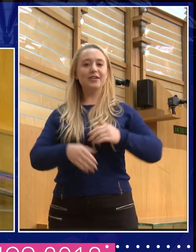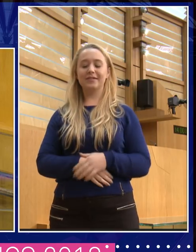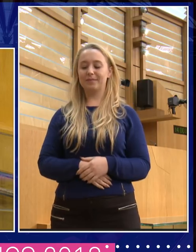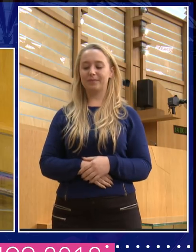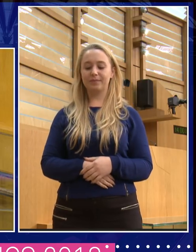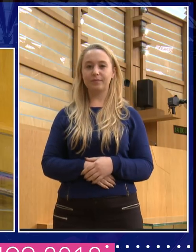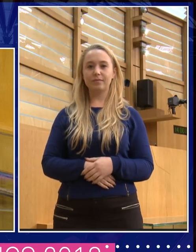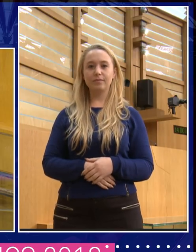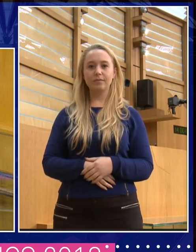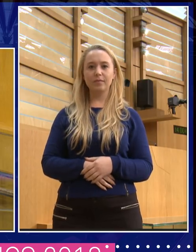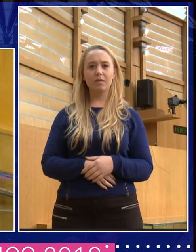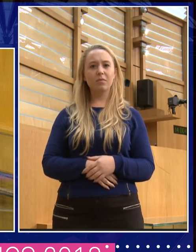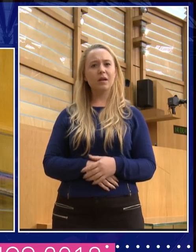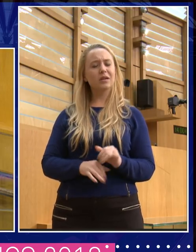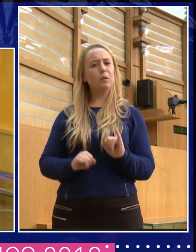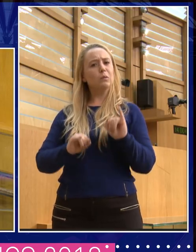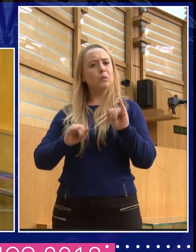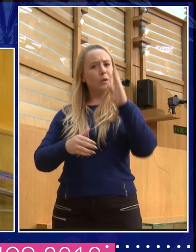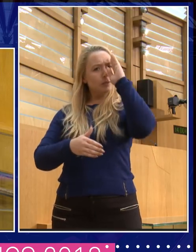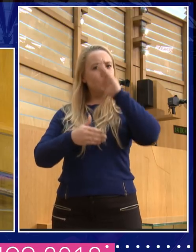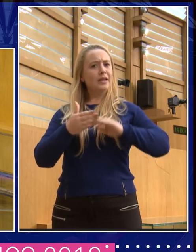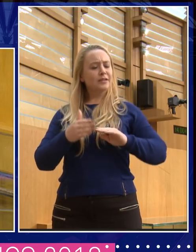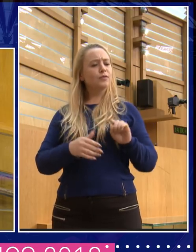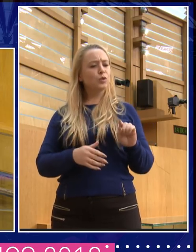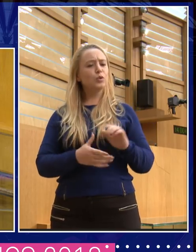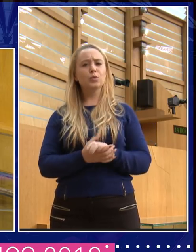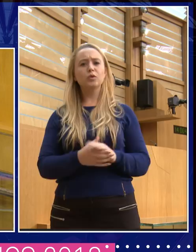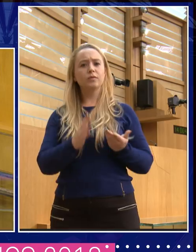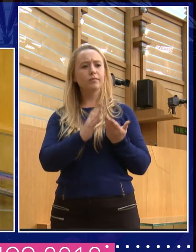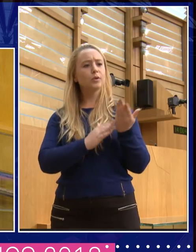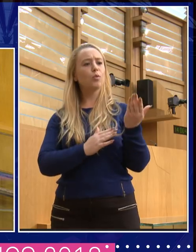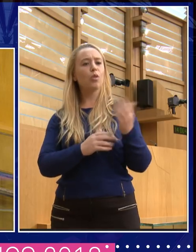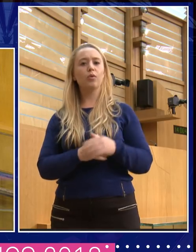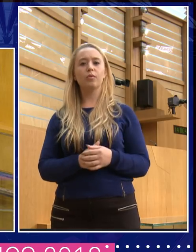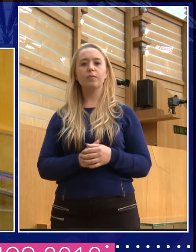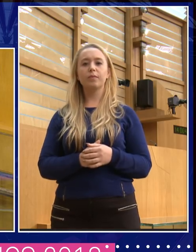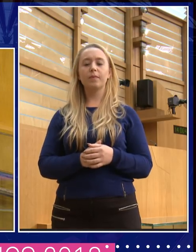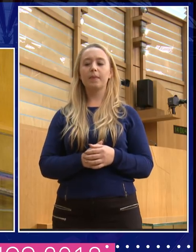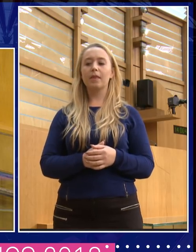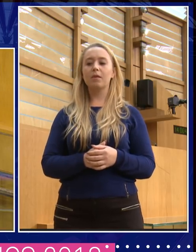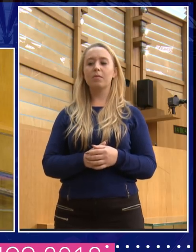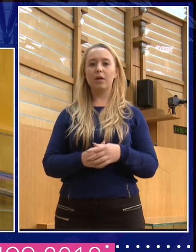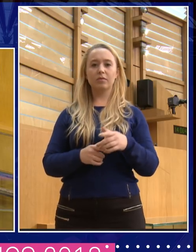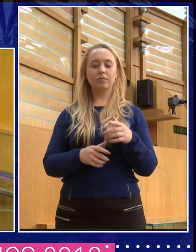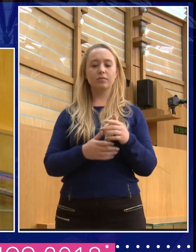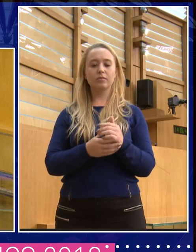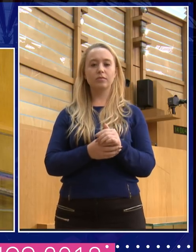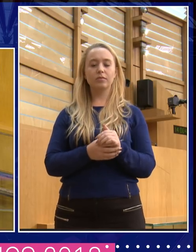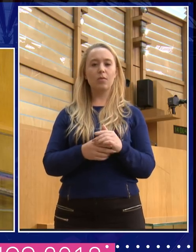a rather nasty experience for you to experience, for you to endure. But I think people warmed to that, the idea of you